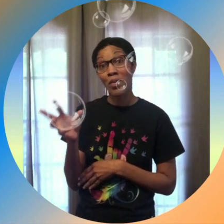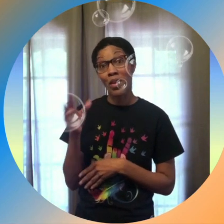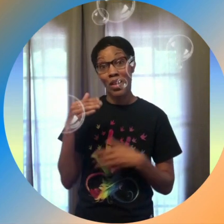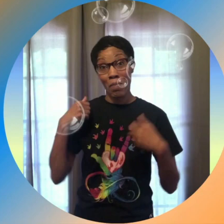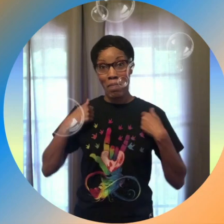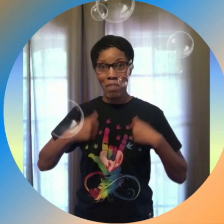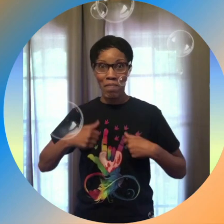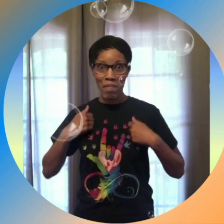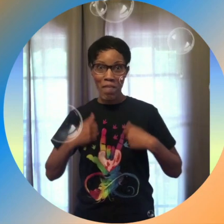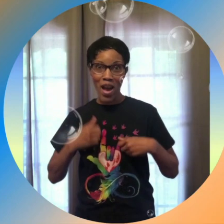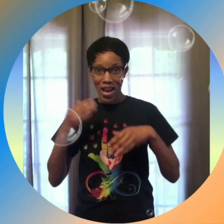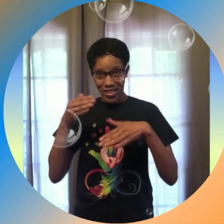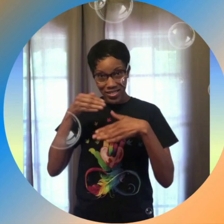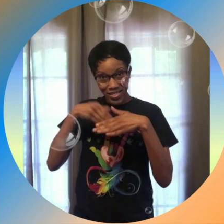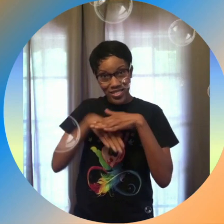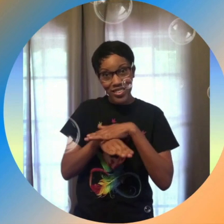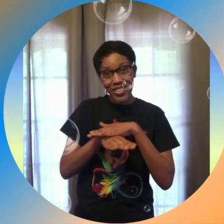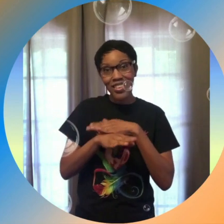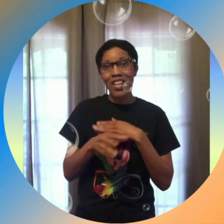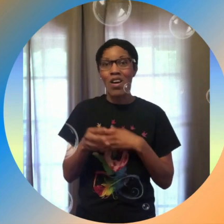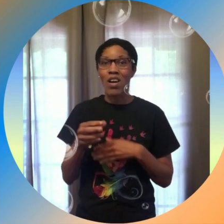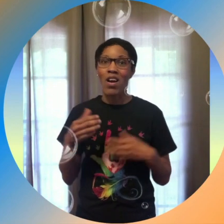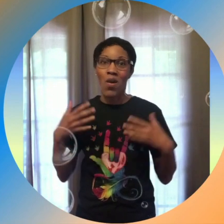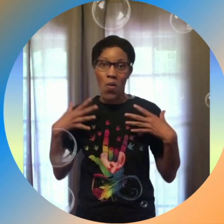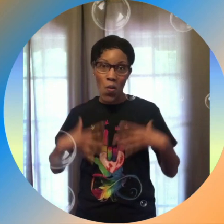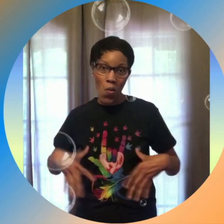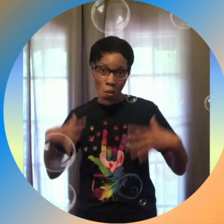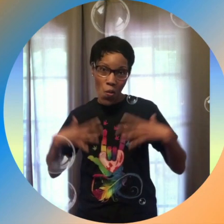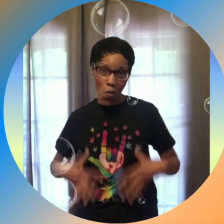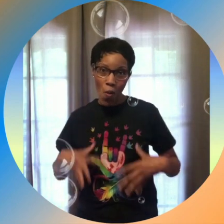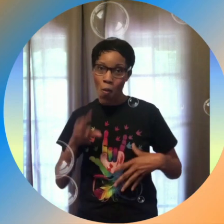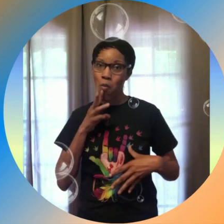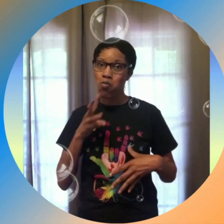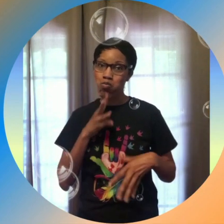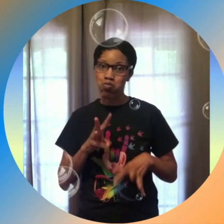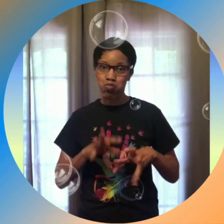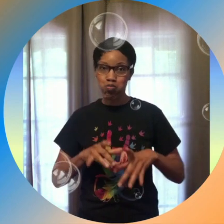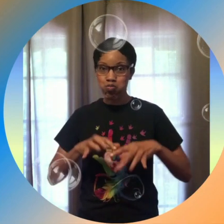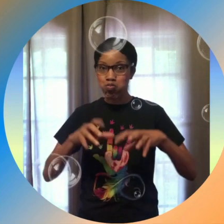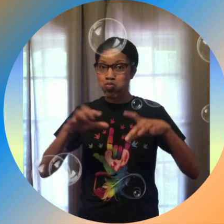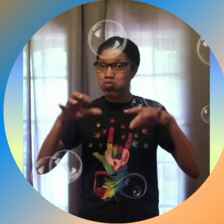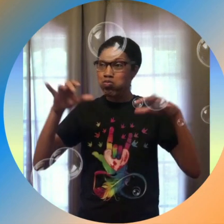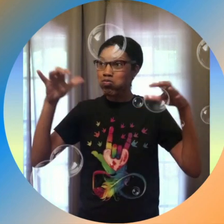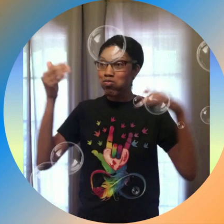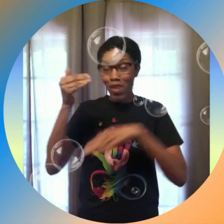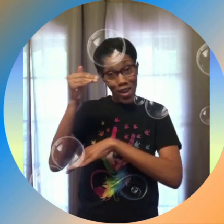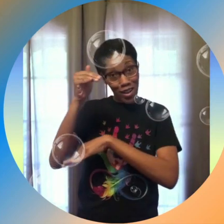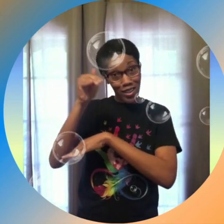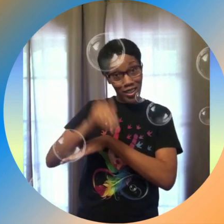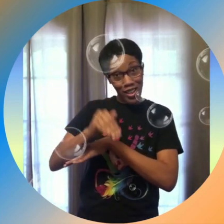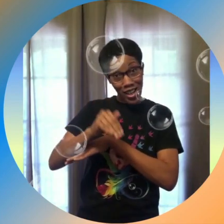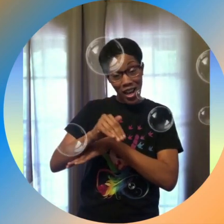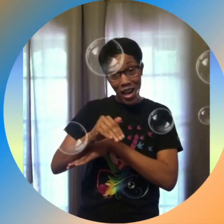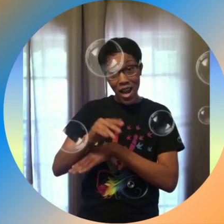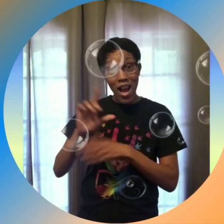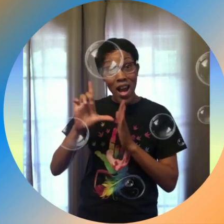water to float my bubbles and boat I'll wear in the tub tonight